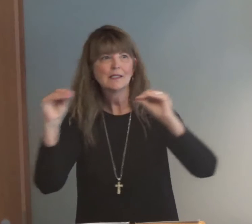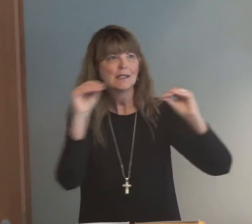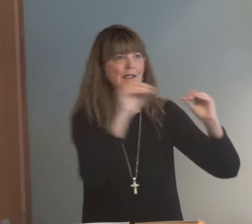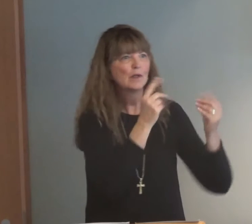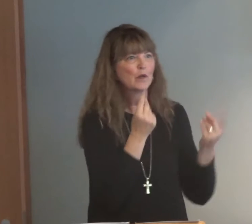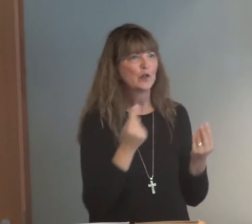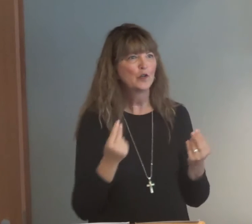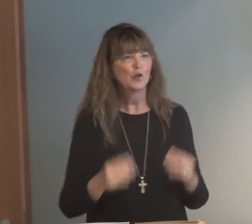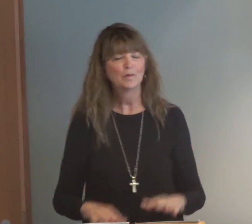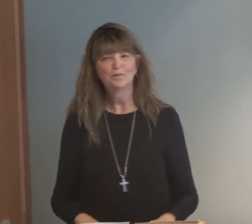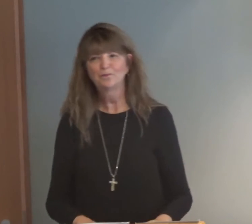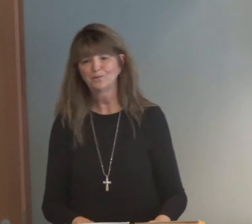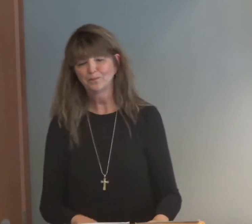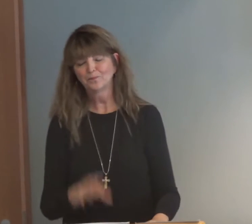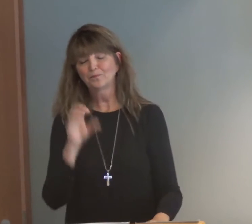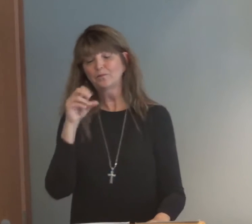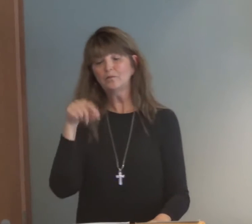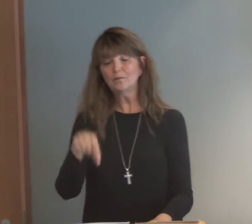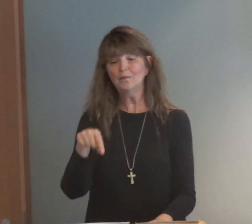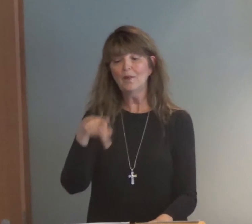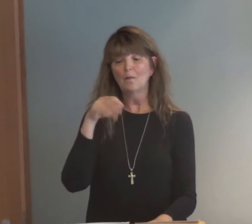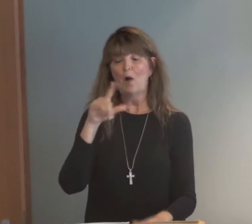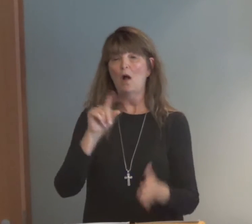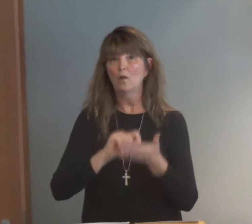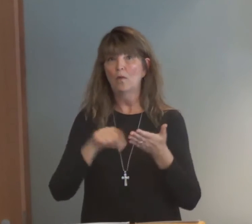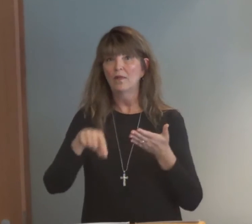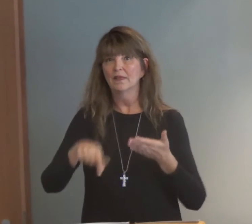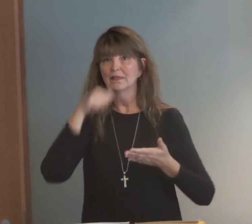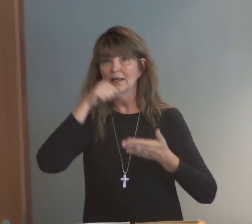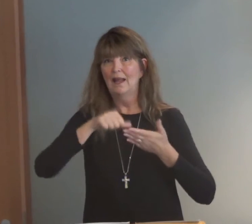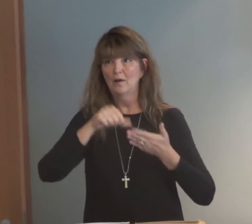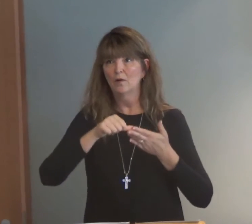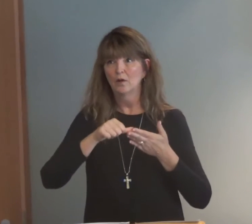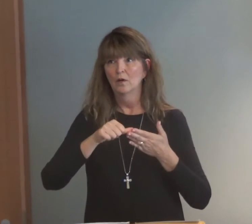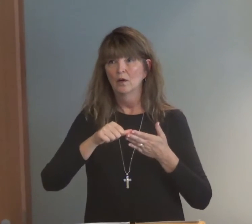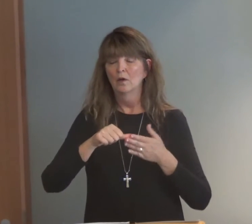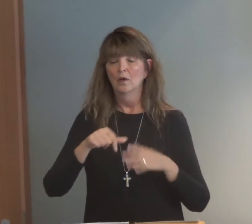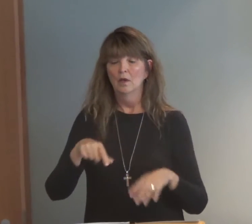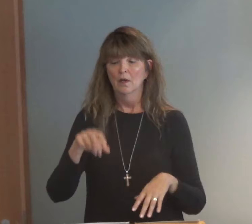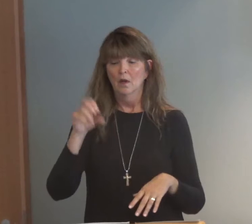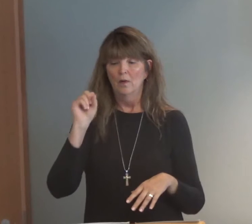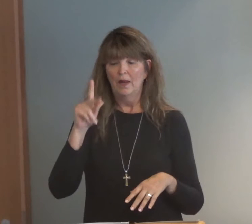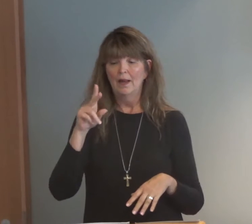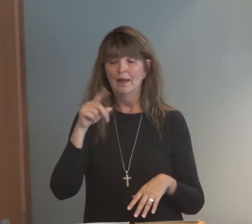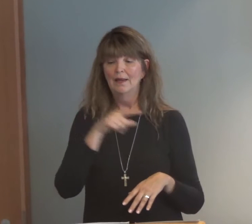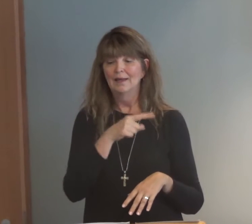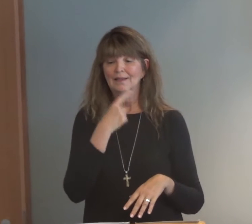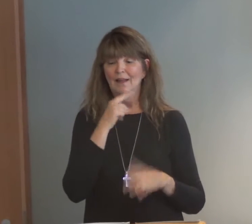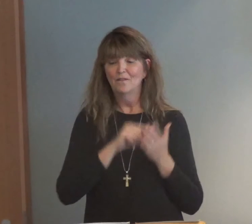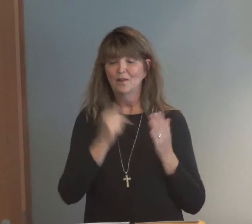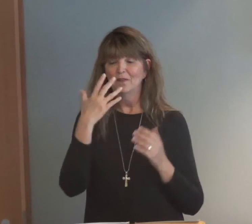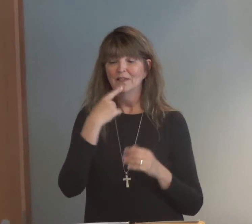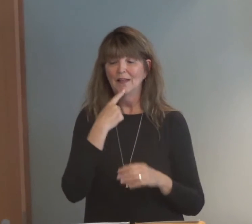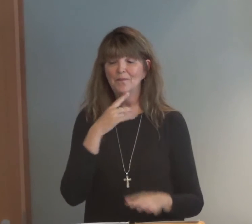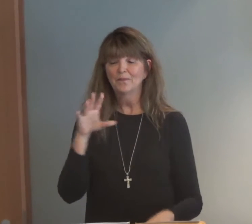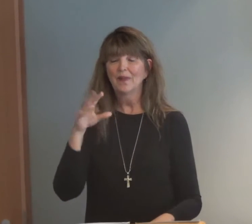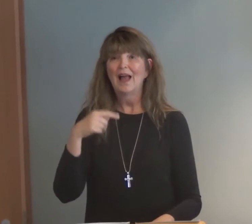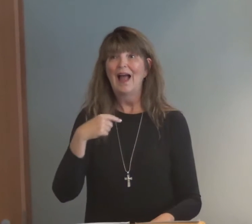letters of admonishment to different churches and churches teaching them what they needed to do. Well, in this letter, Paul has written, and in verse